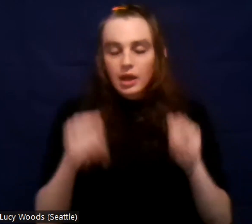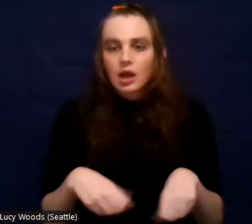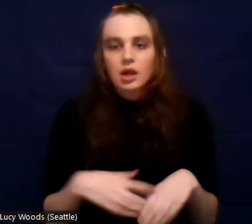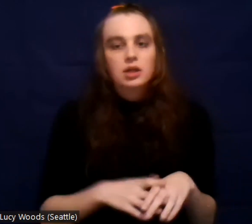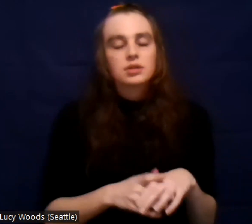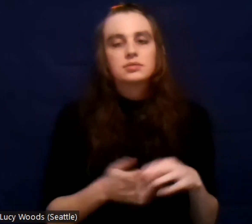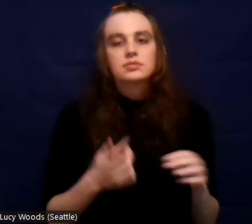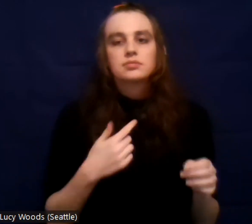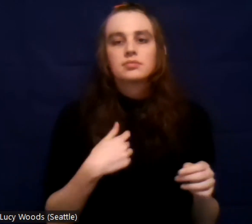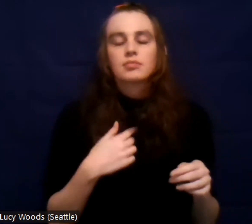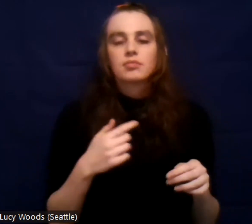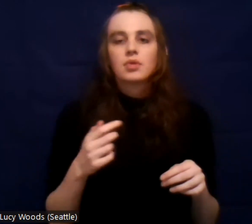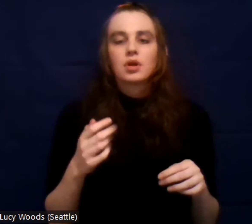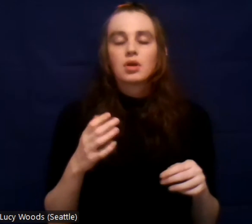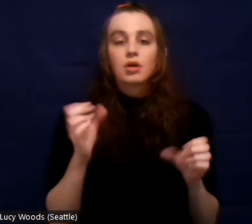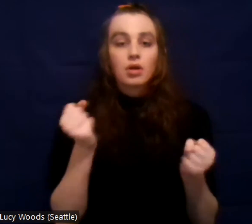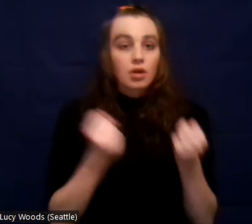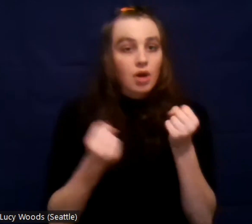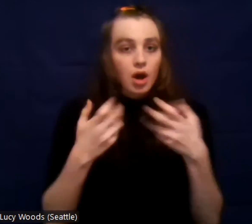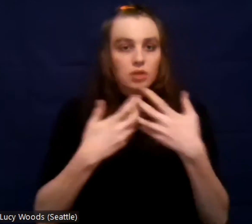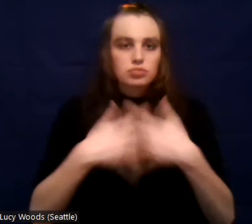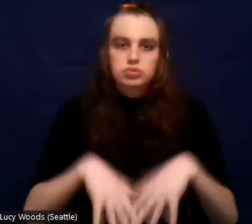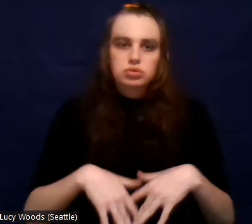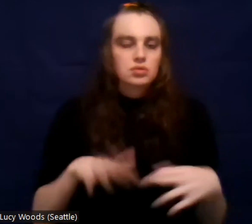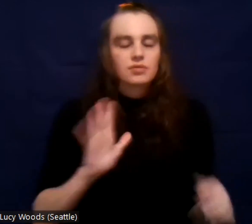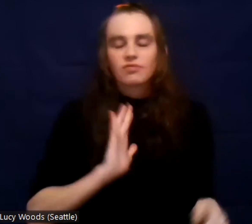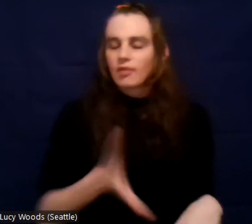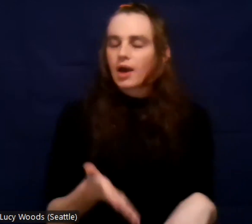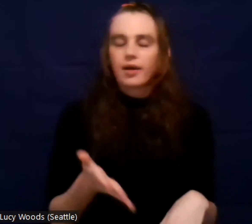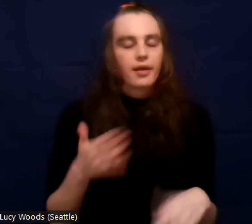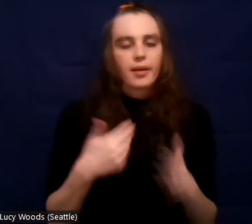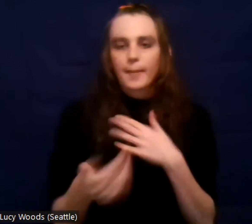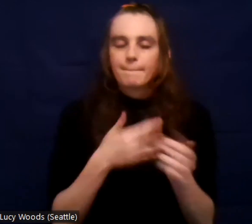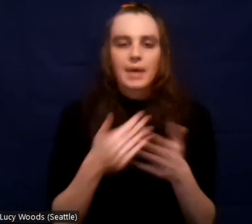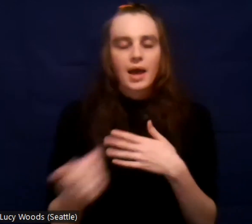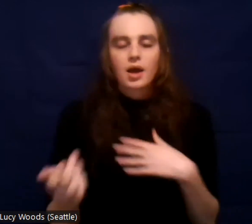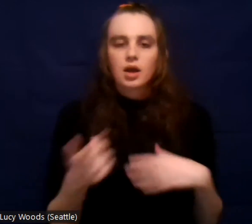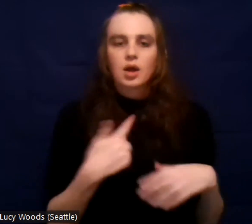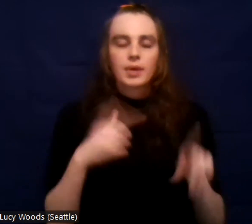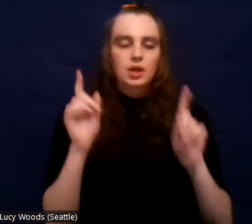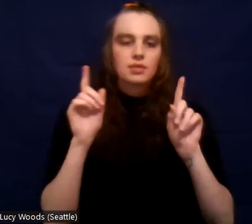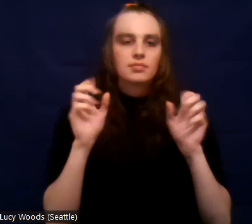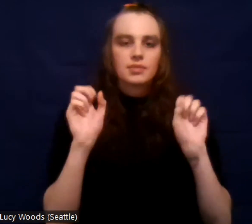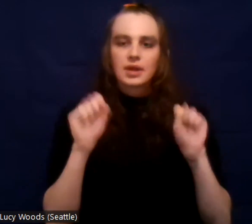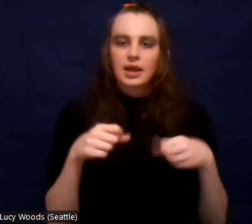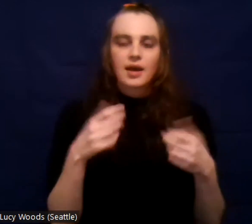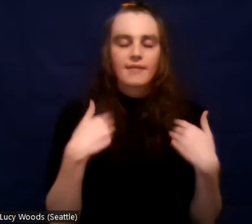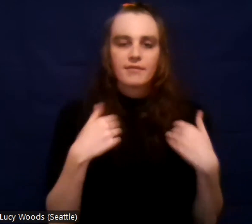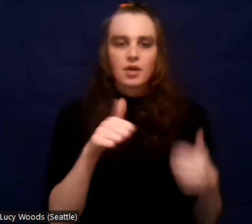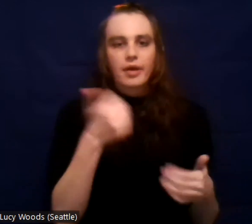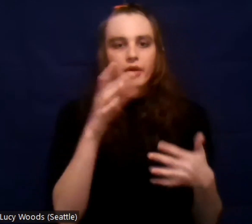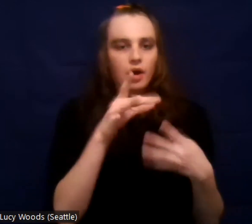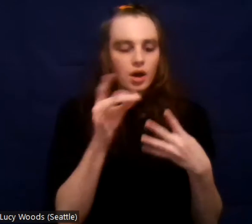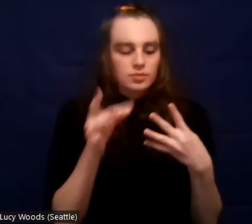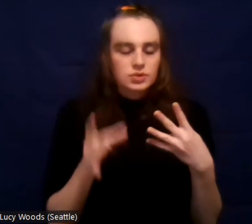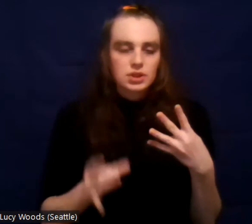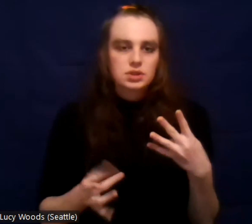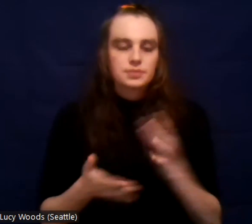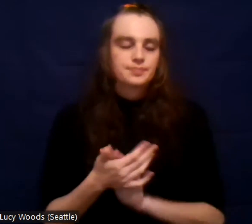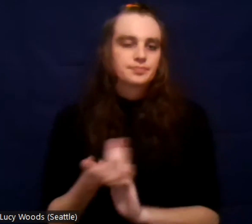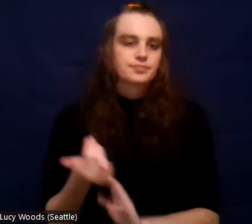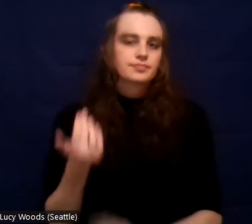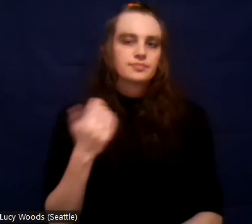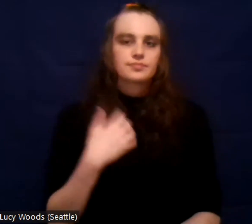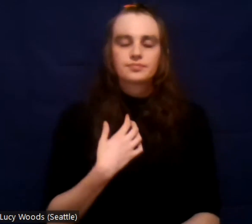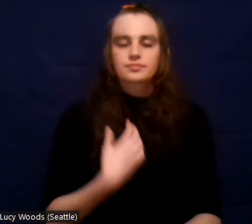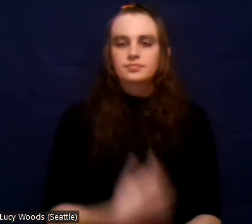and the truck won't hold me back from that. And I'm trying to figure out what the lesson was. And, um, at this time